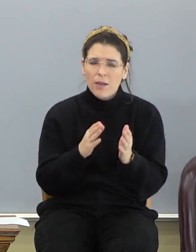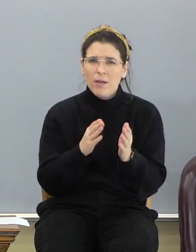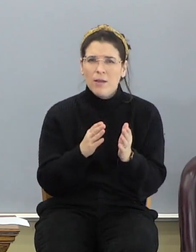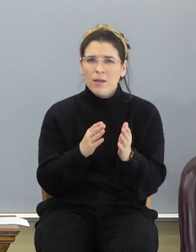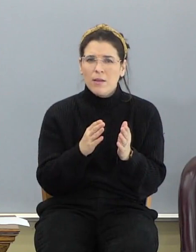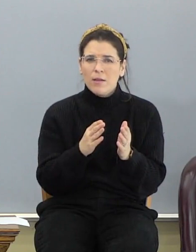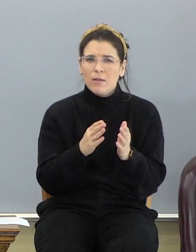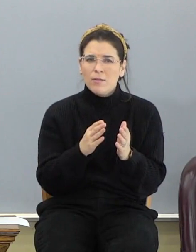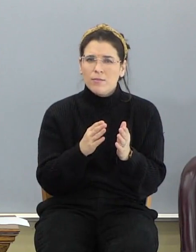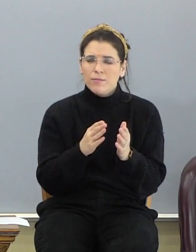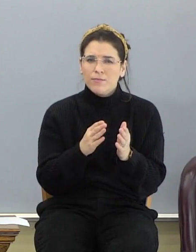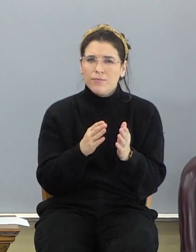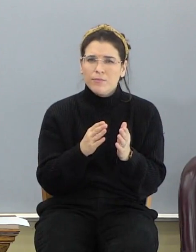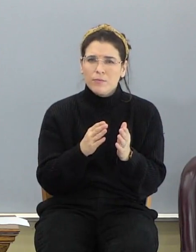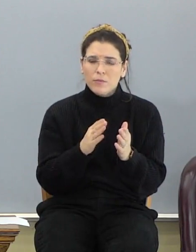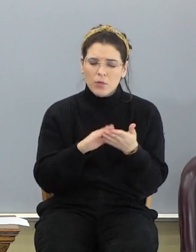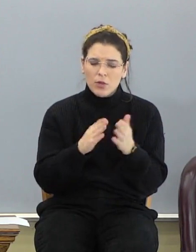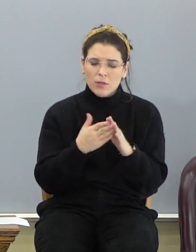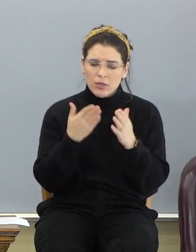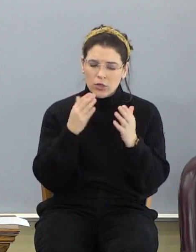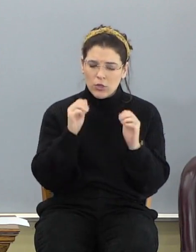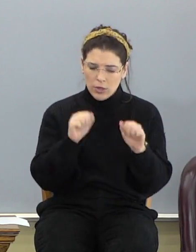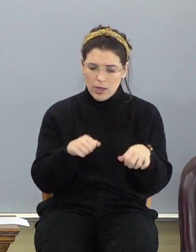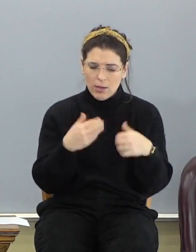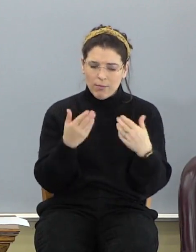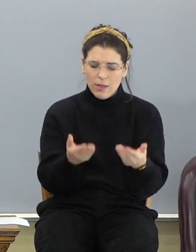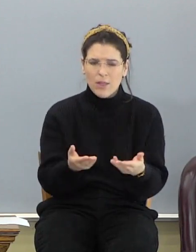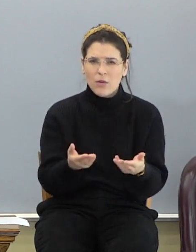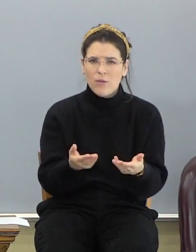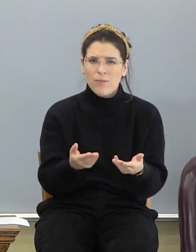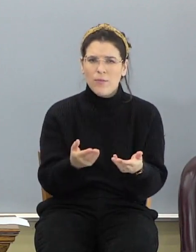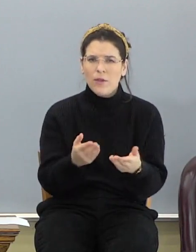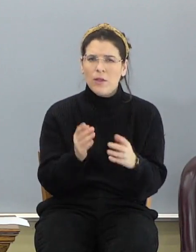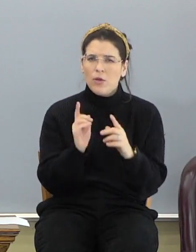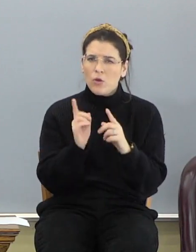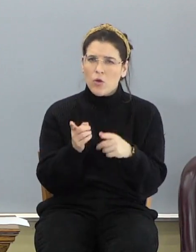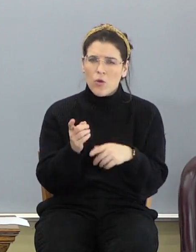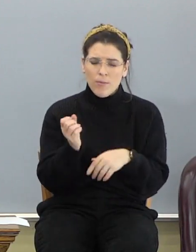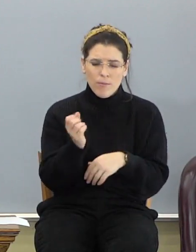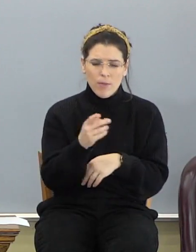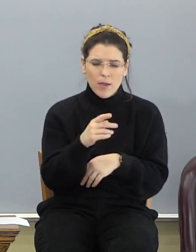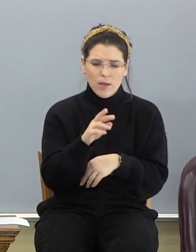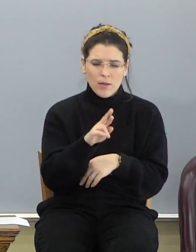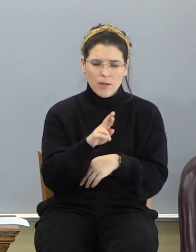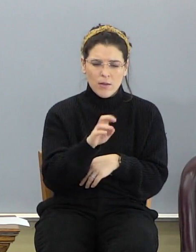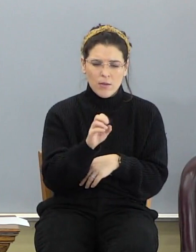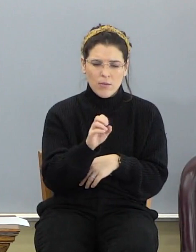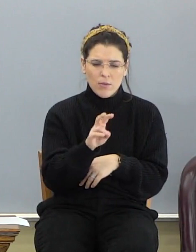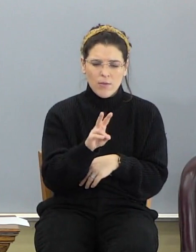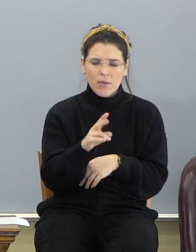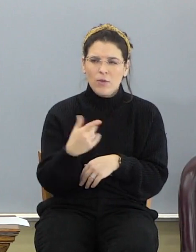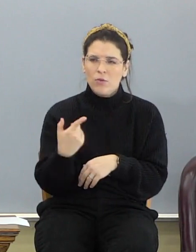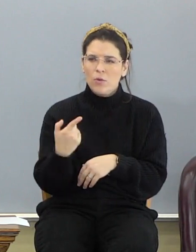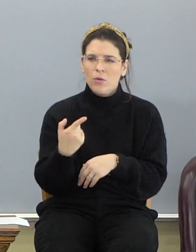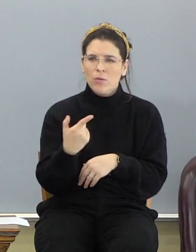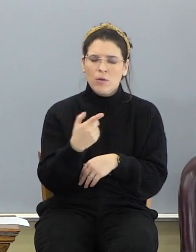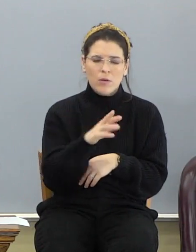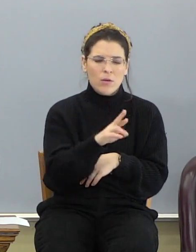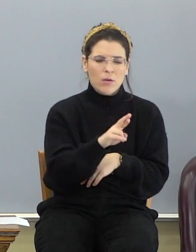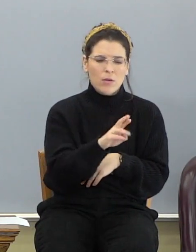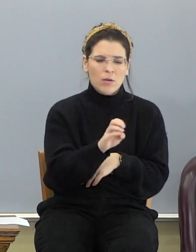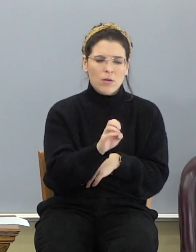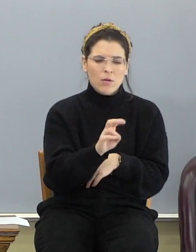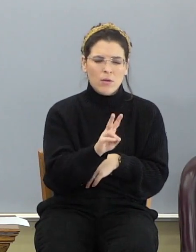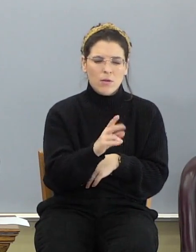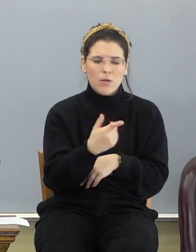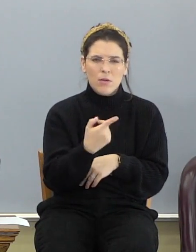so his city could be there. So now go with me back to Revelation chapter 21. Notice what